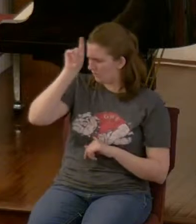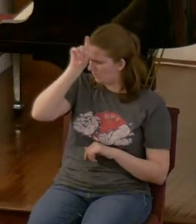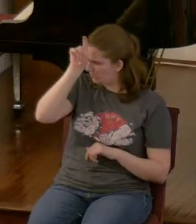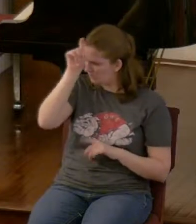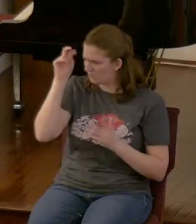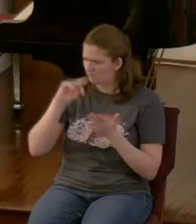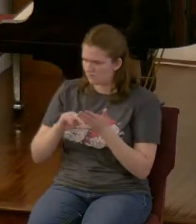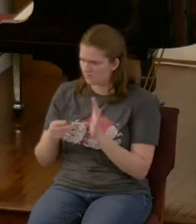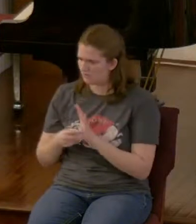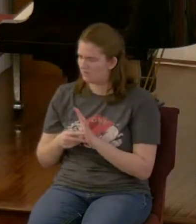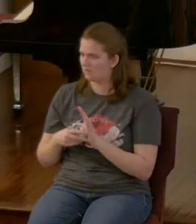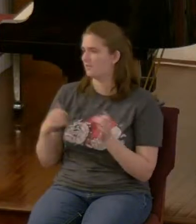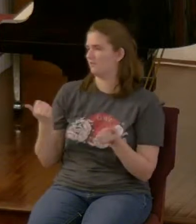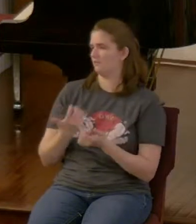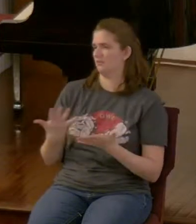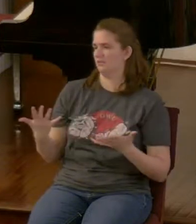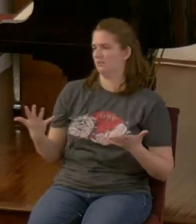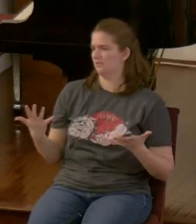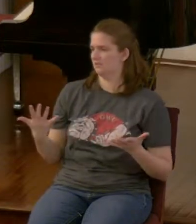know about all of it